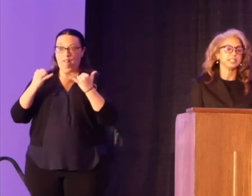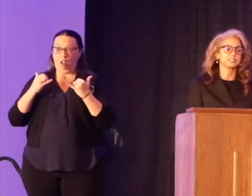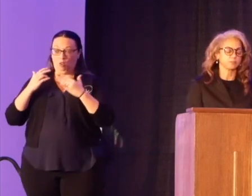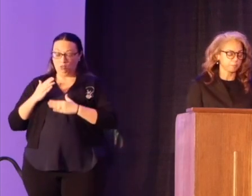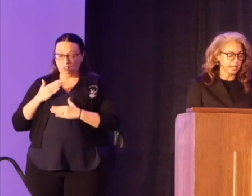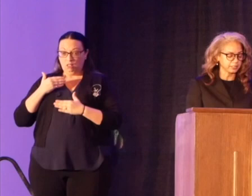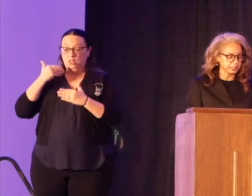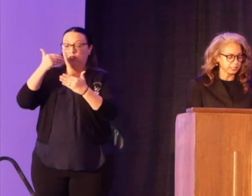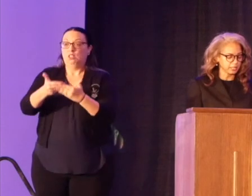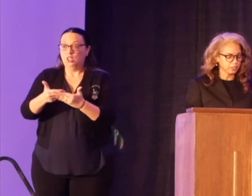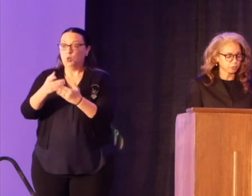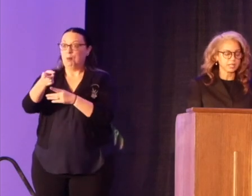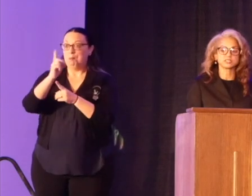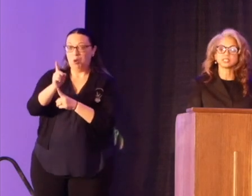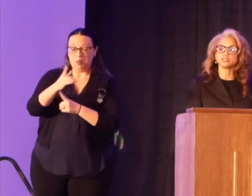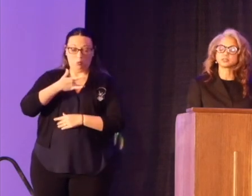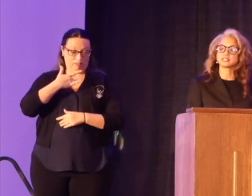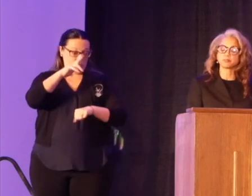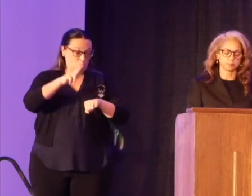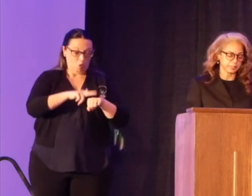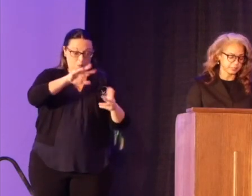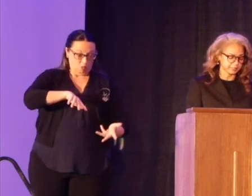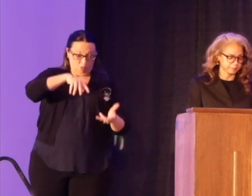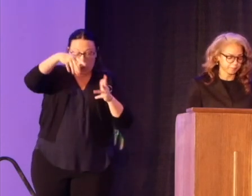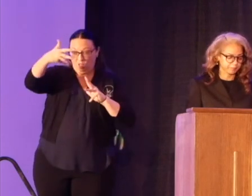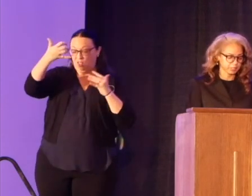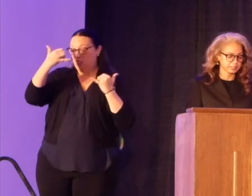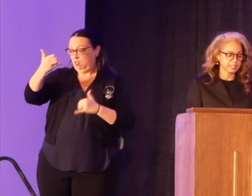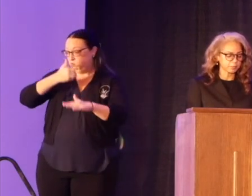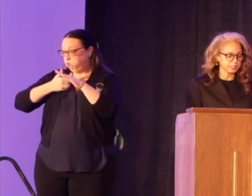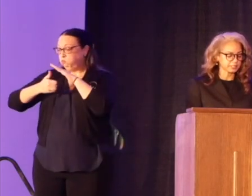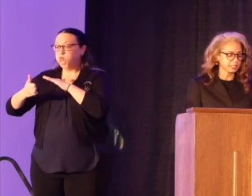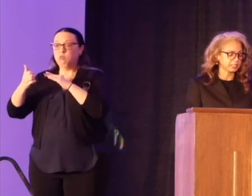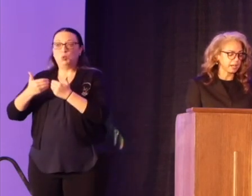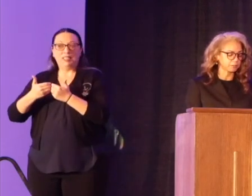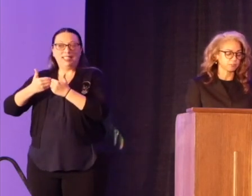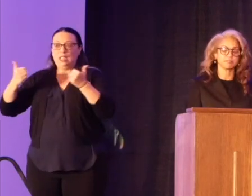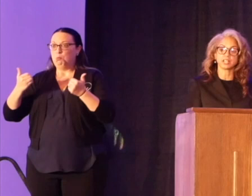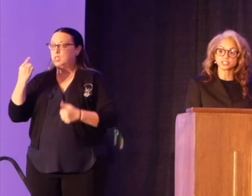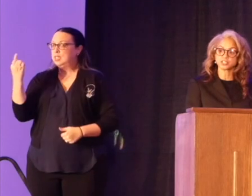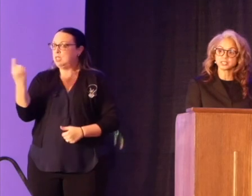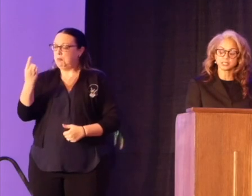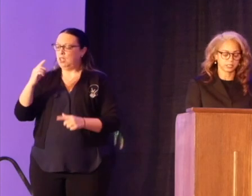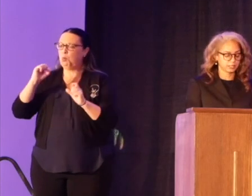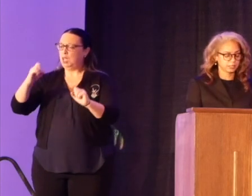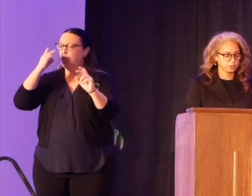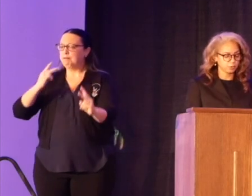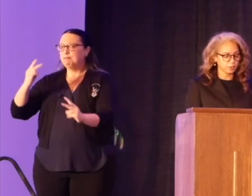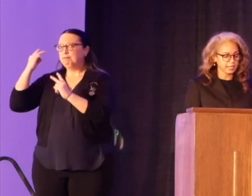from the ease of normality, thrust into a separate piece, a separateness that allowed for reflection,